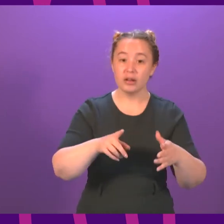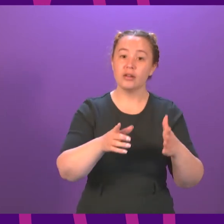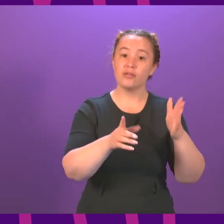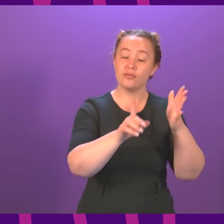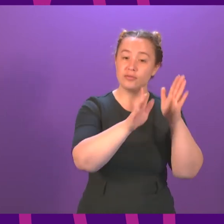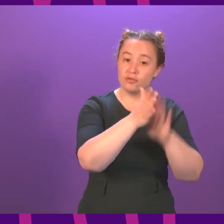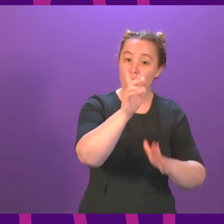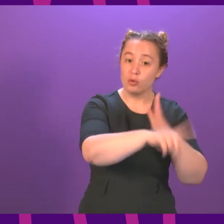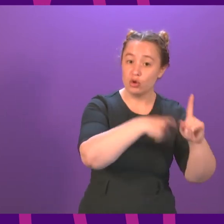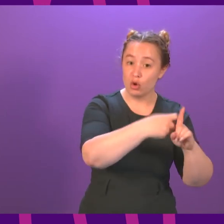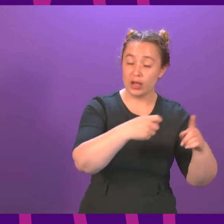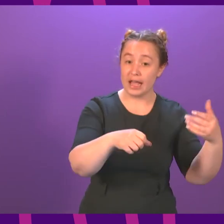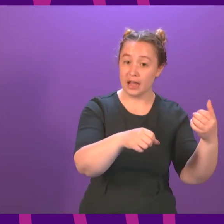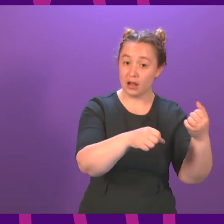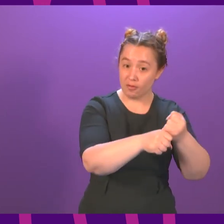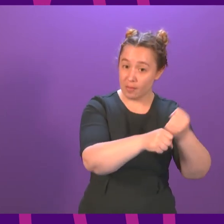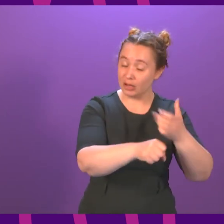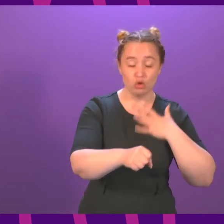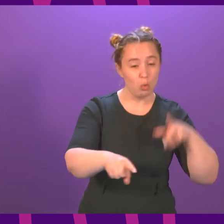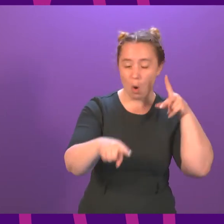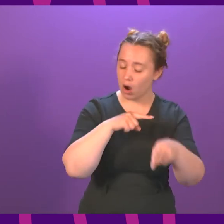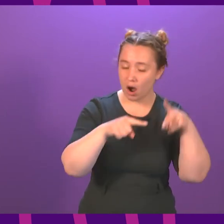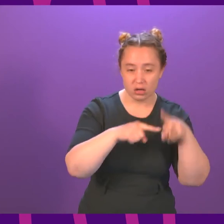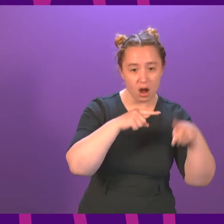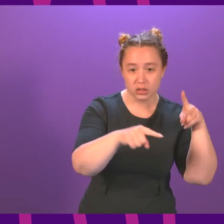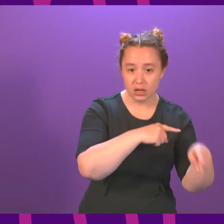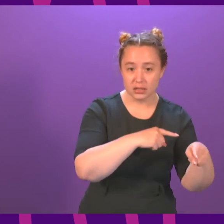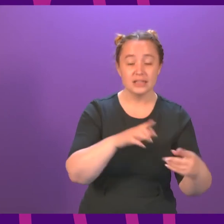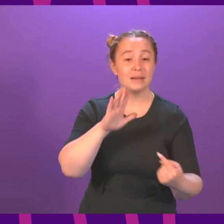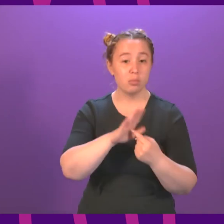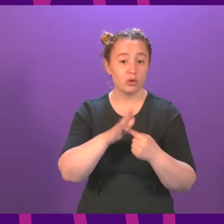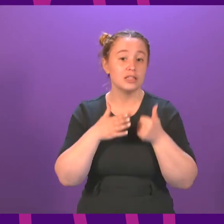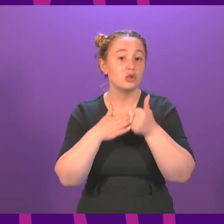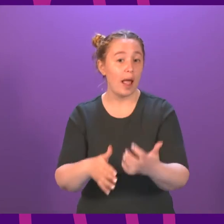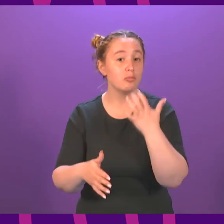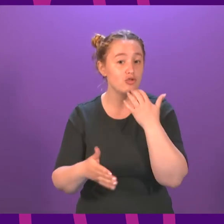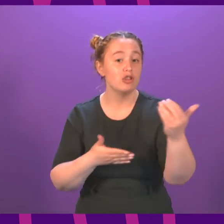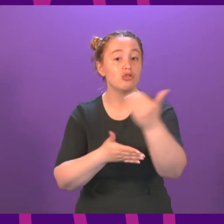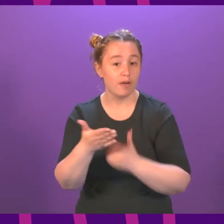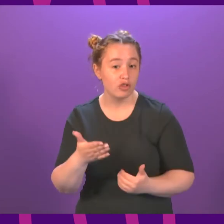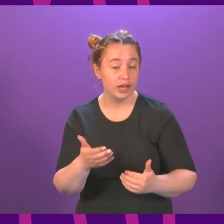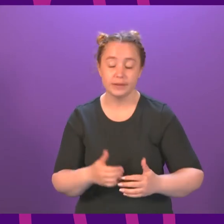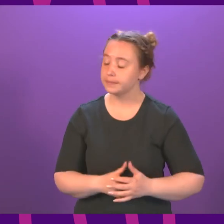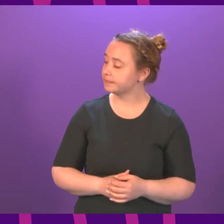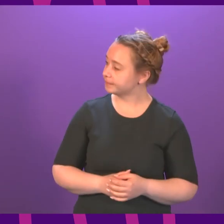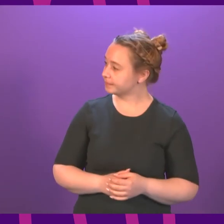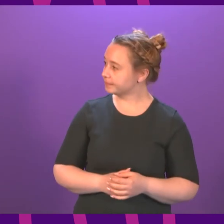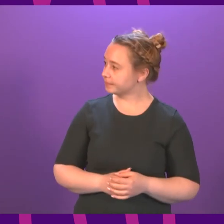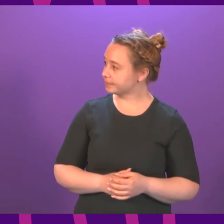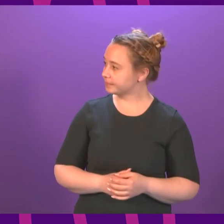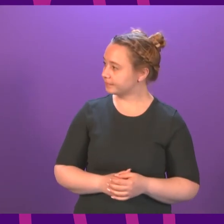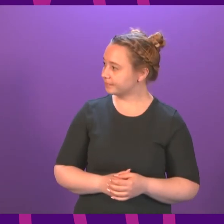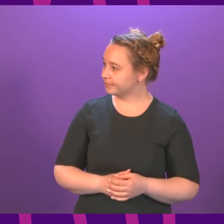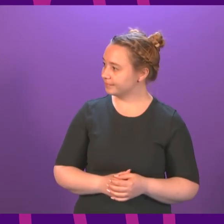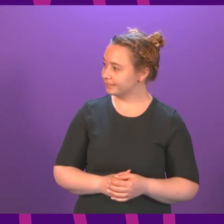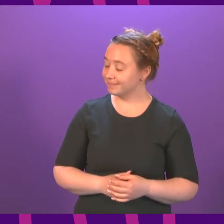UK Government. That is important for green recovery, but that is important for so many other reasons as well. Laura Slater. I share the doubts